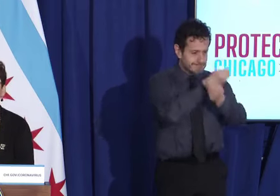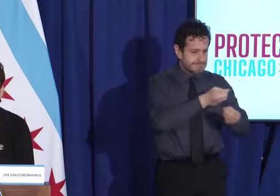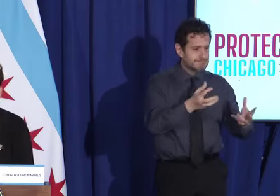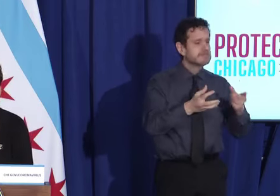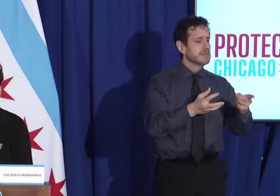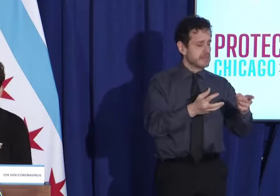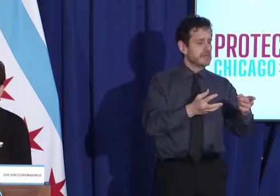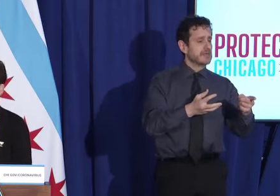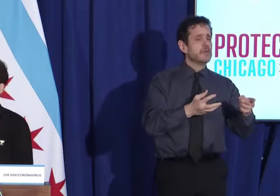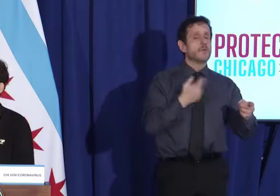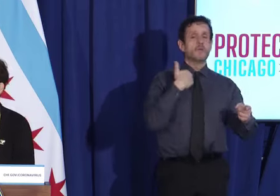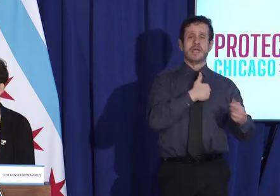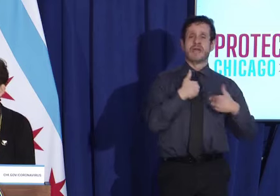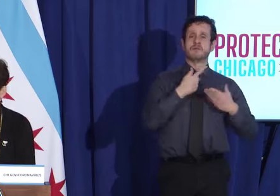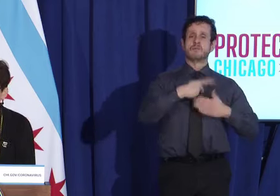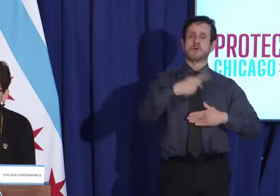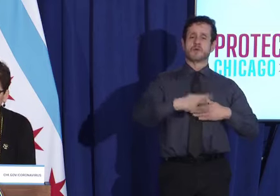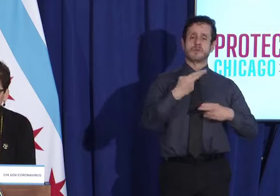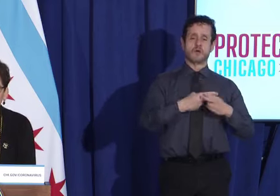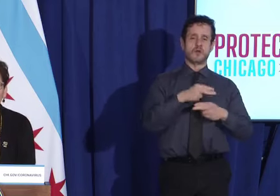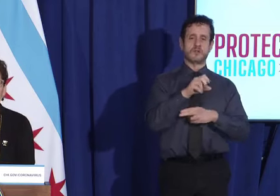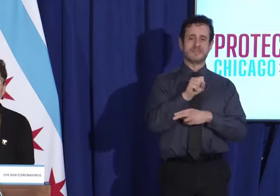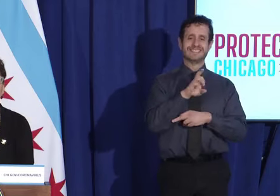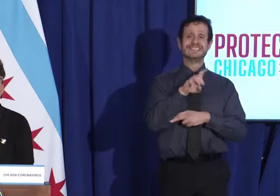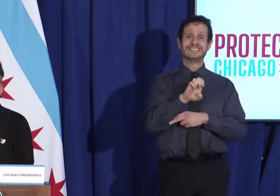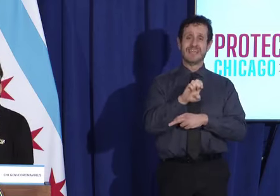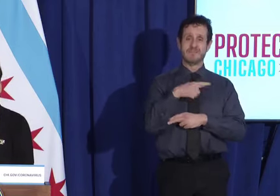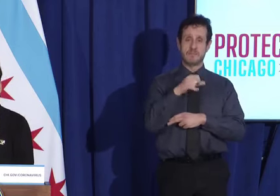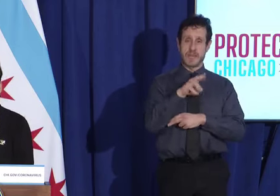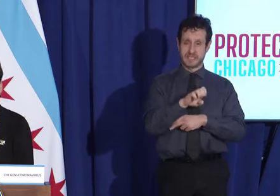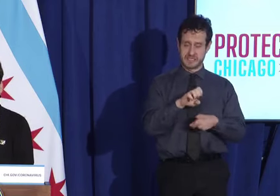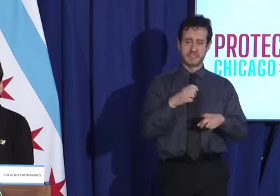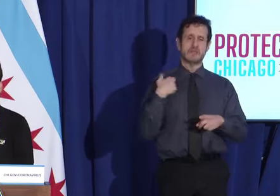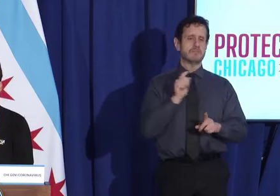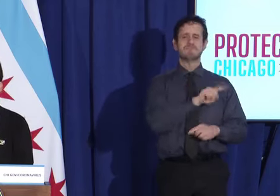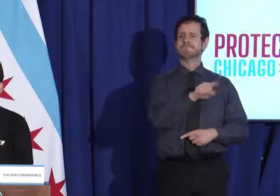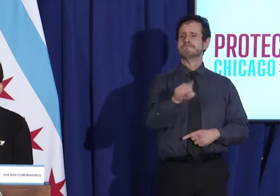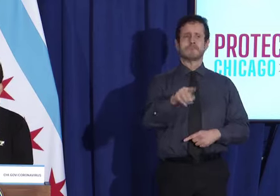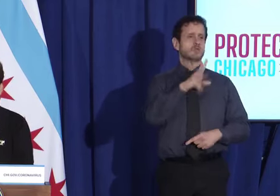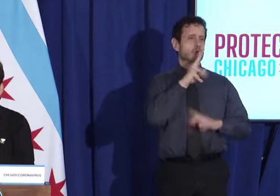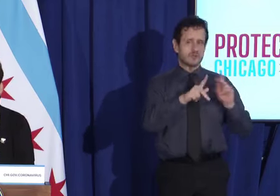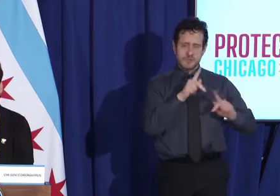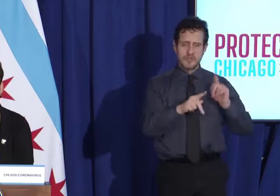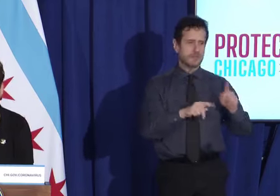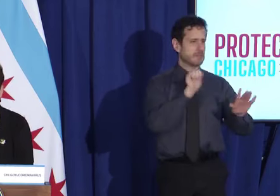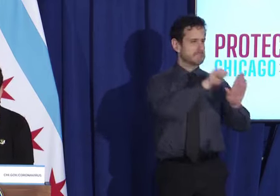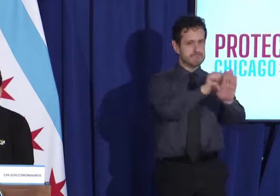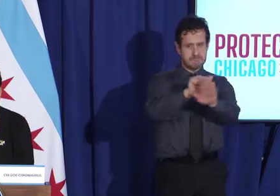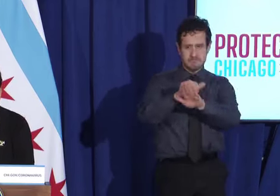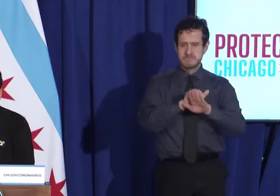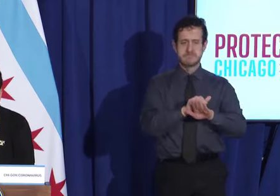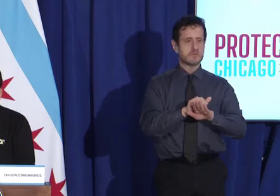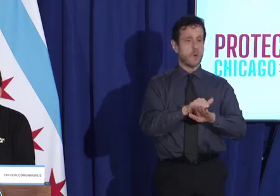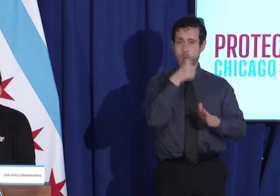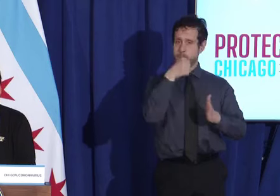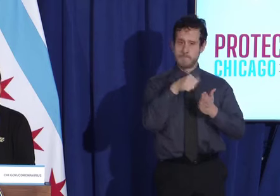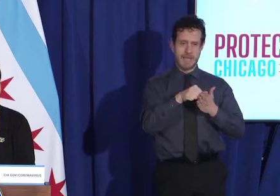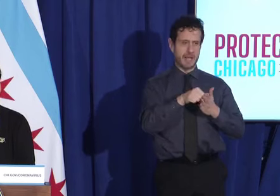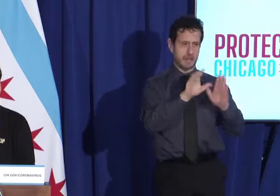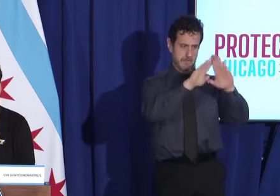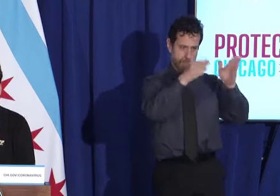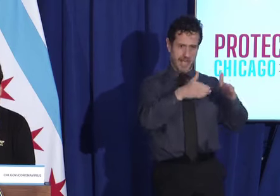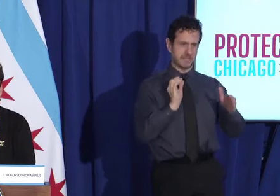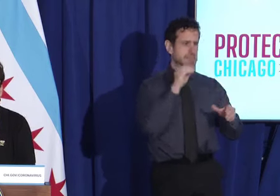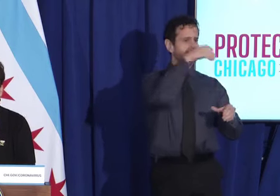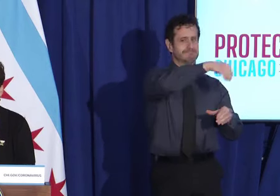able to talk to people to, you know, put things in the mailboxes, et cetera, are helping us do. We